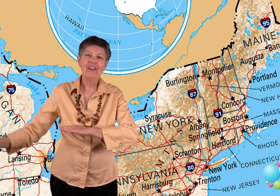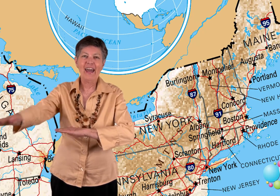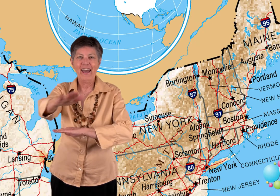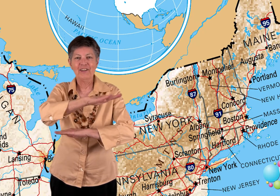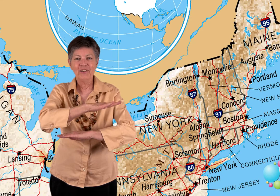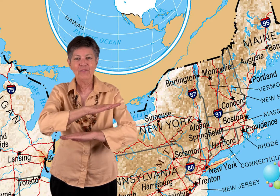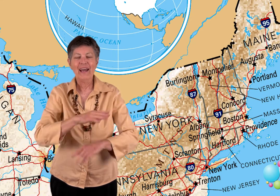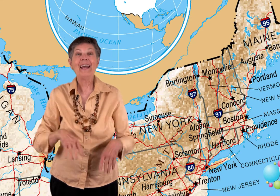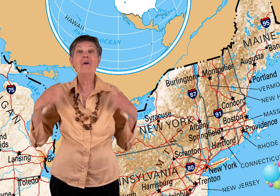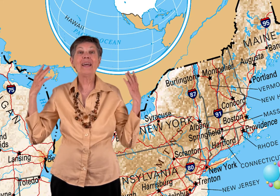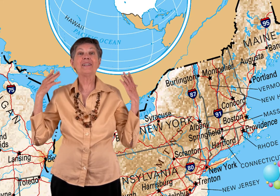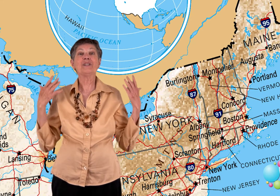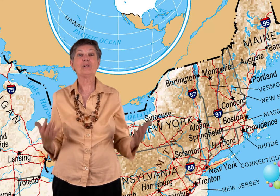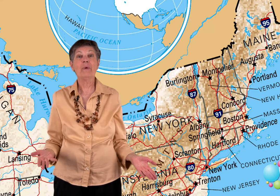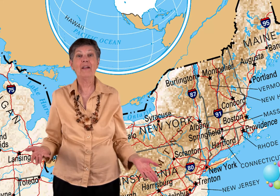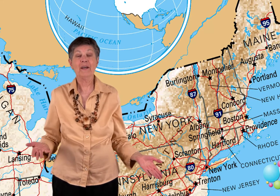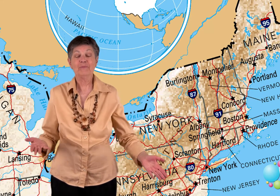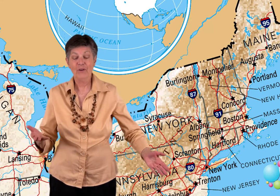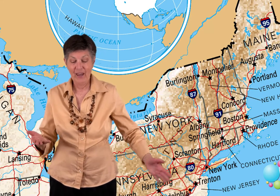land. Now, get to spell it, okay?